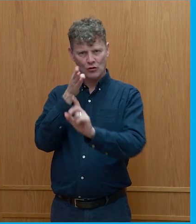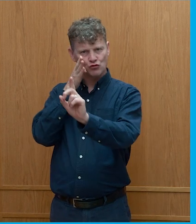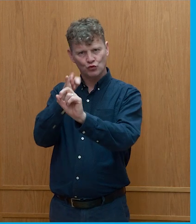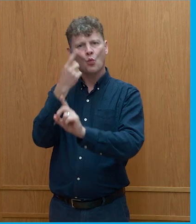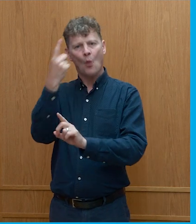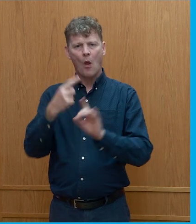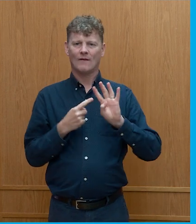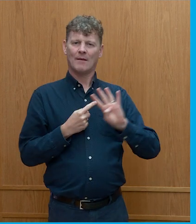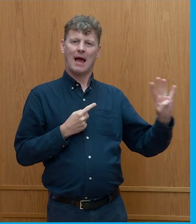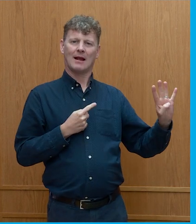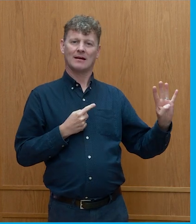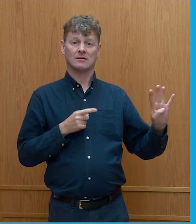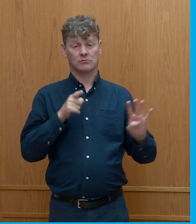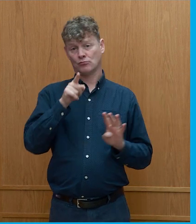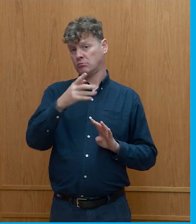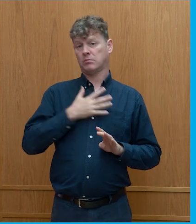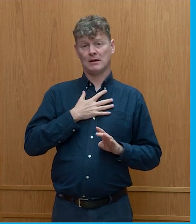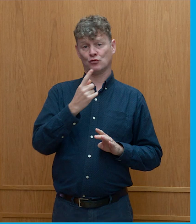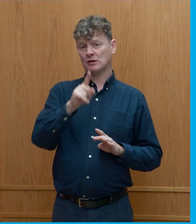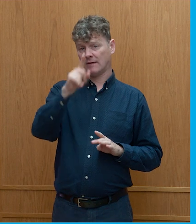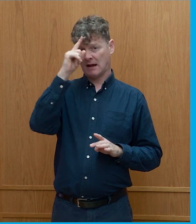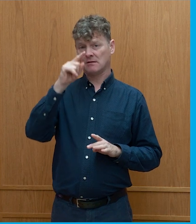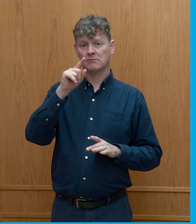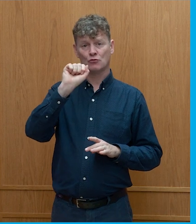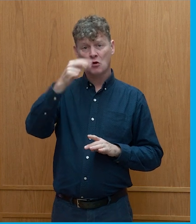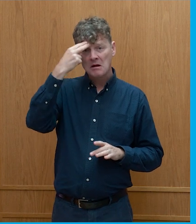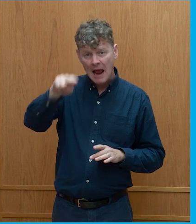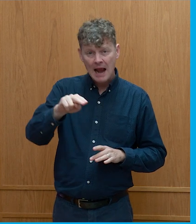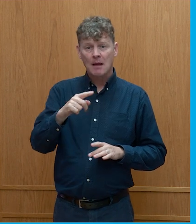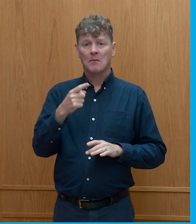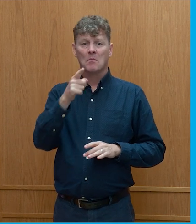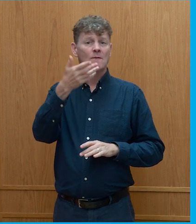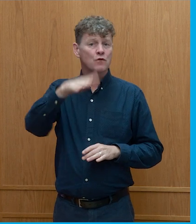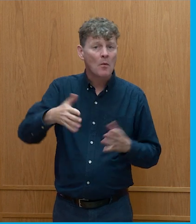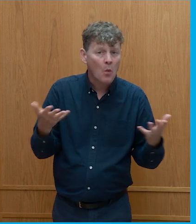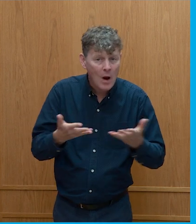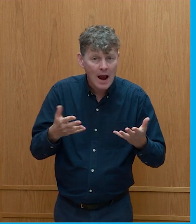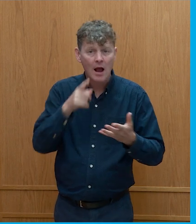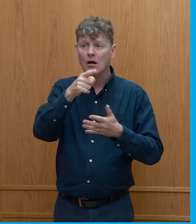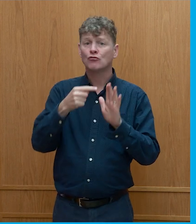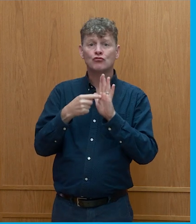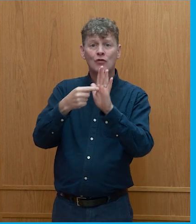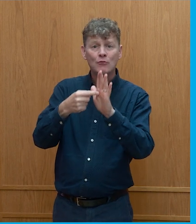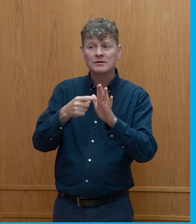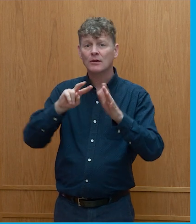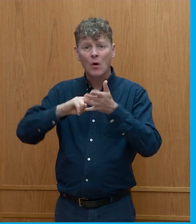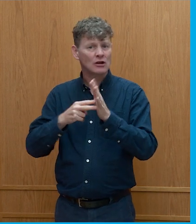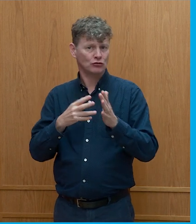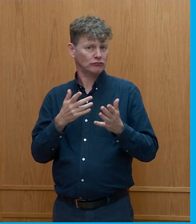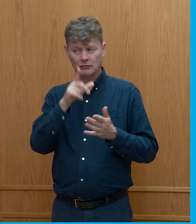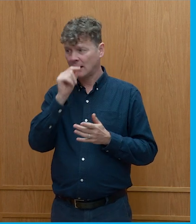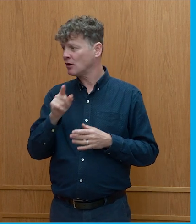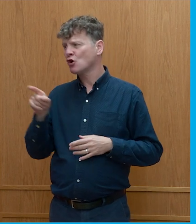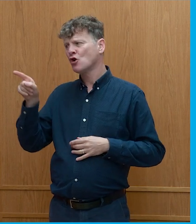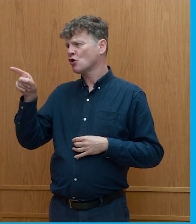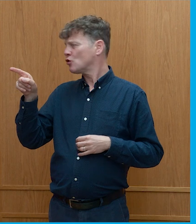say your name, who you're from, if you're representing an organisation, et cetera. So, I think this gentleman here, your